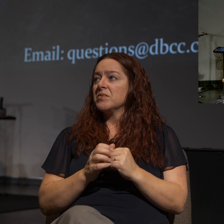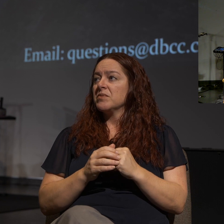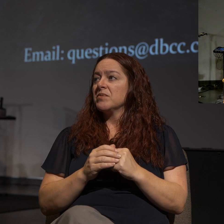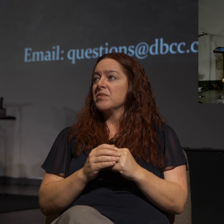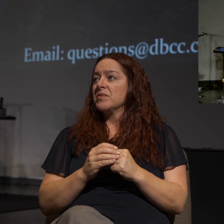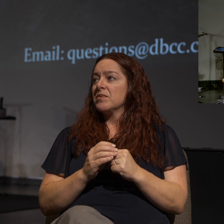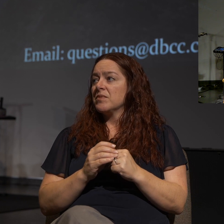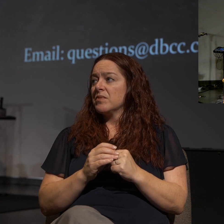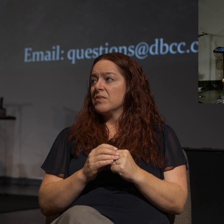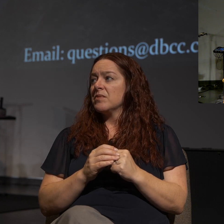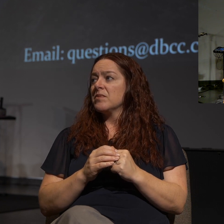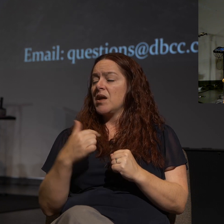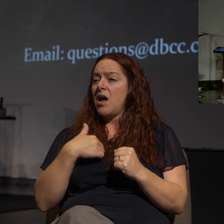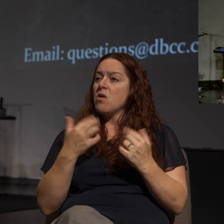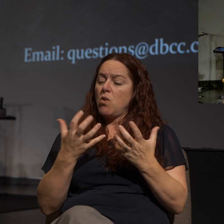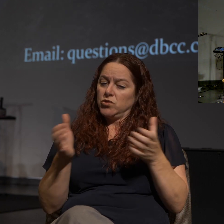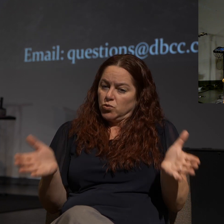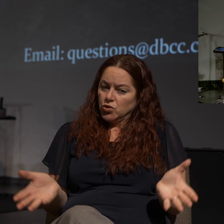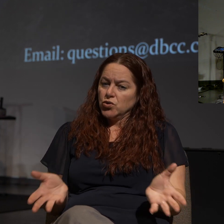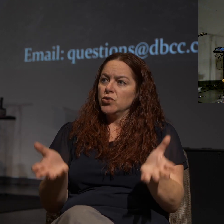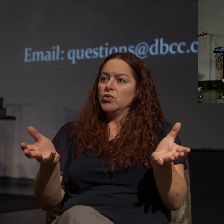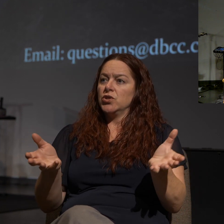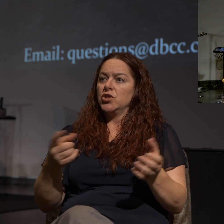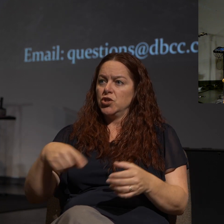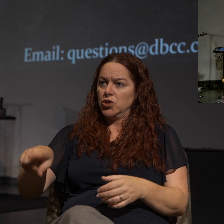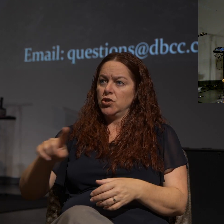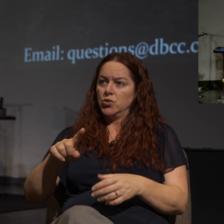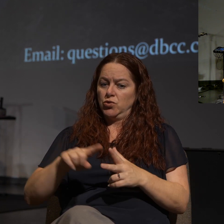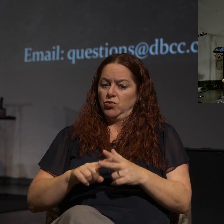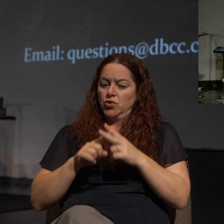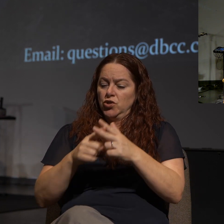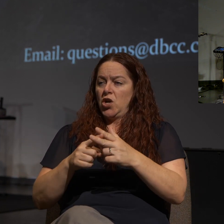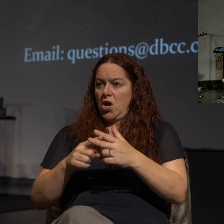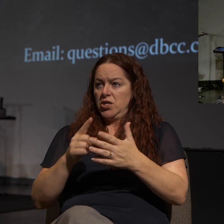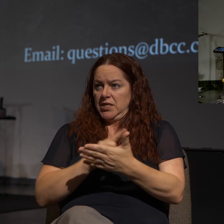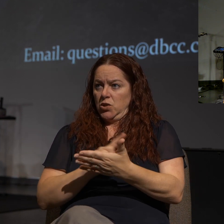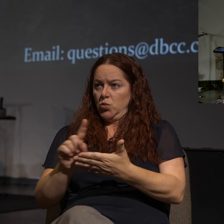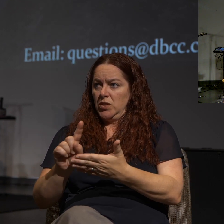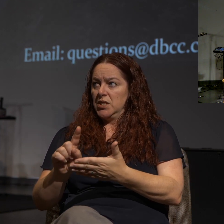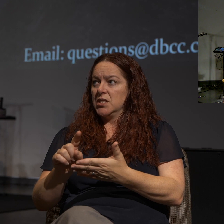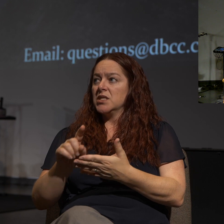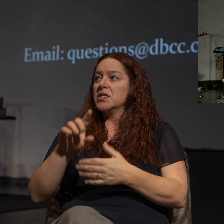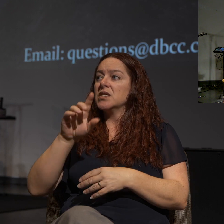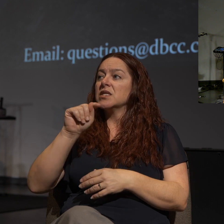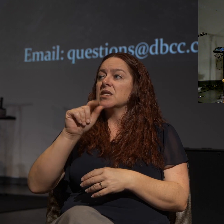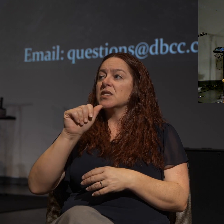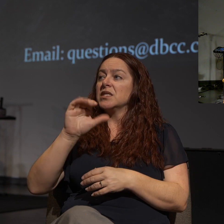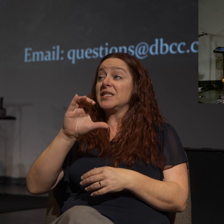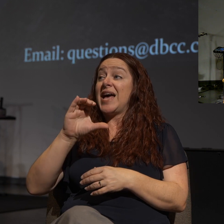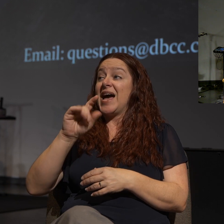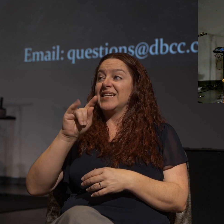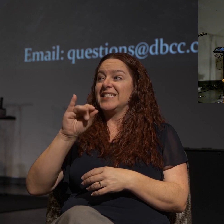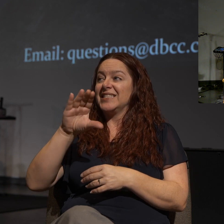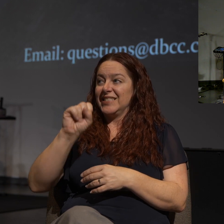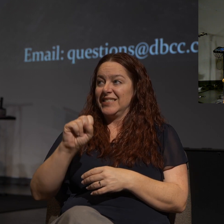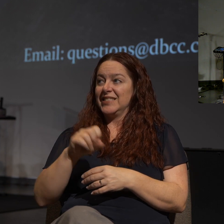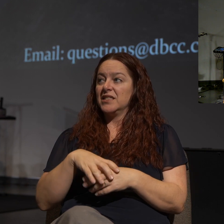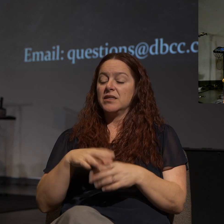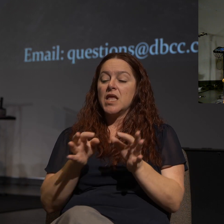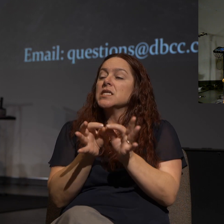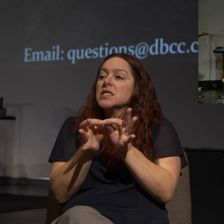us of that and to encourage us as we enter into the week. So some tactics of winsomeness. The first one, simplify.